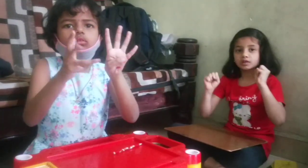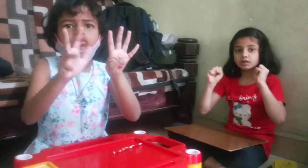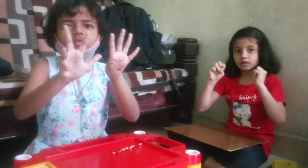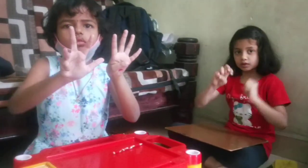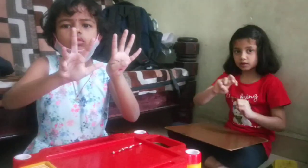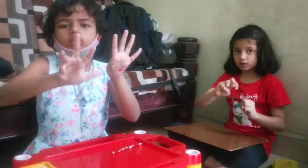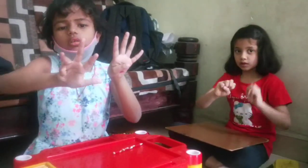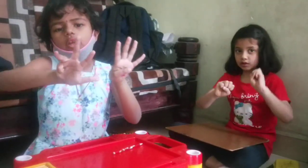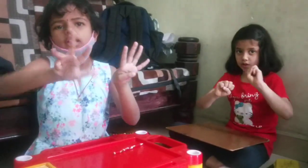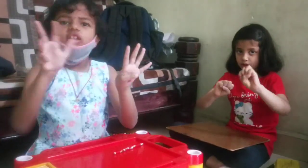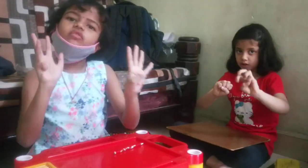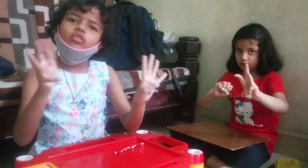84.